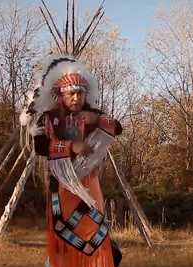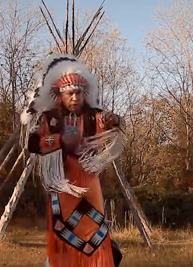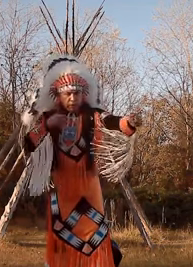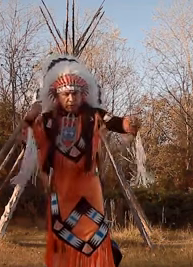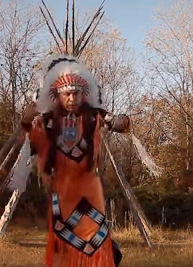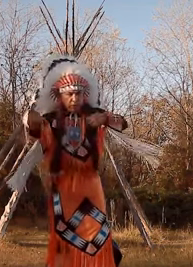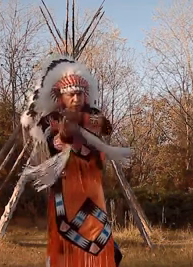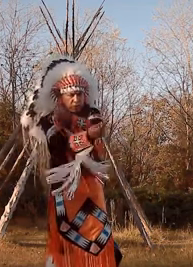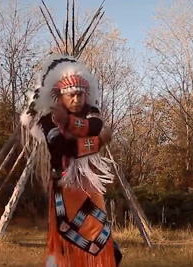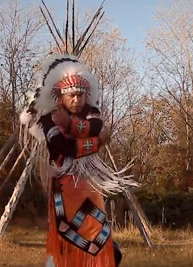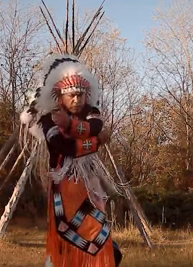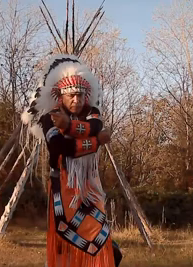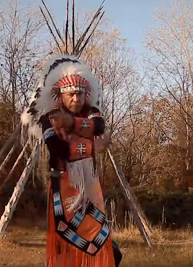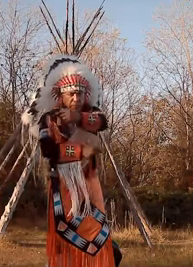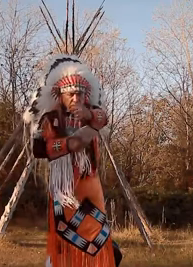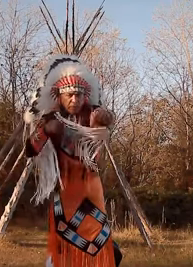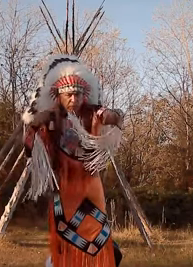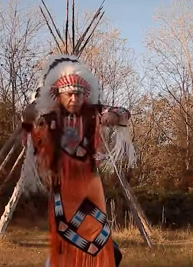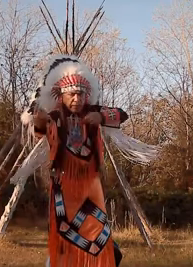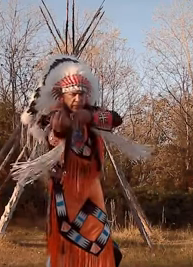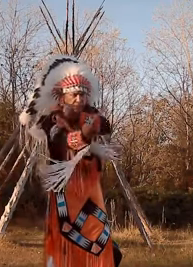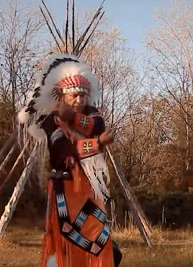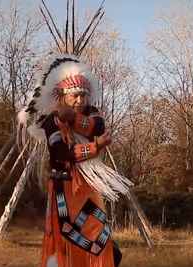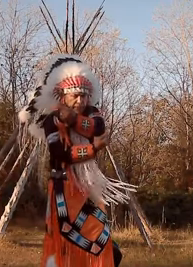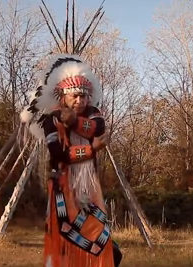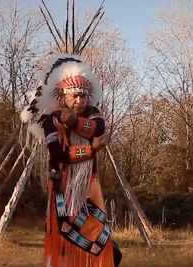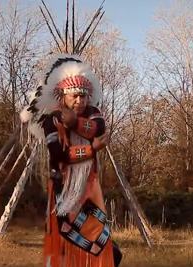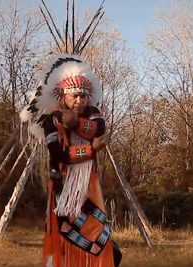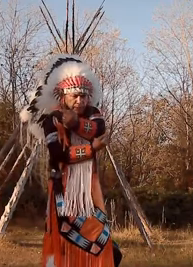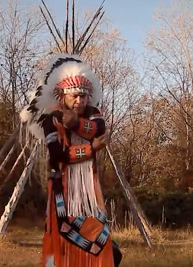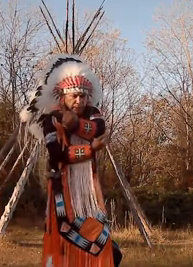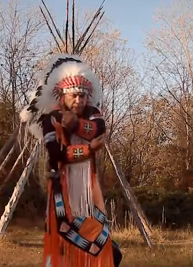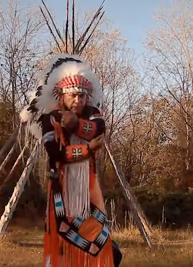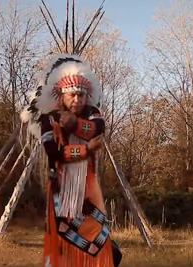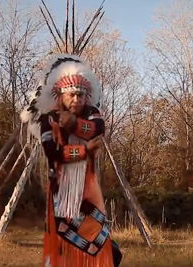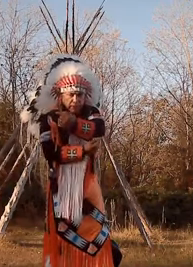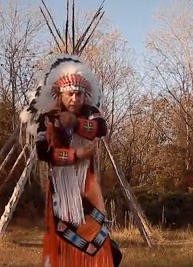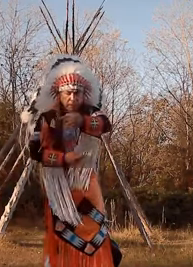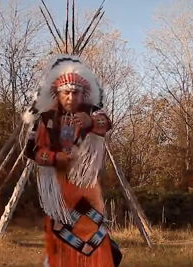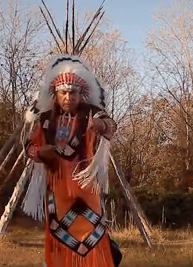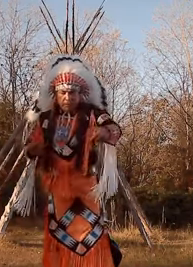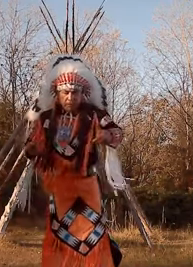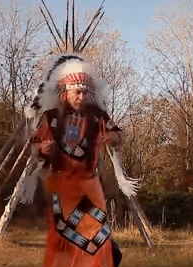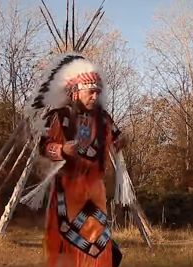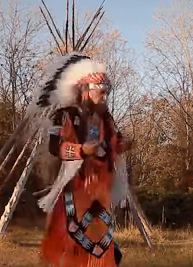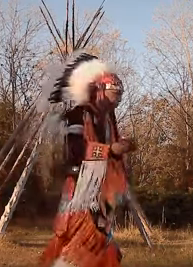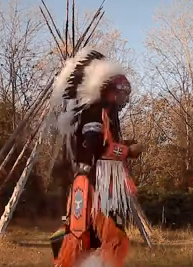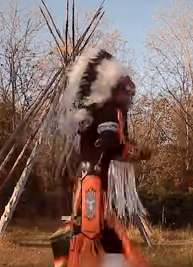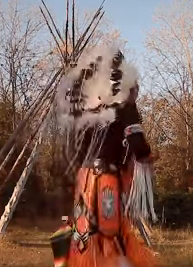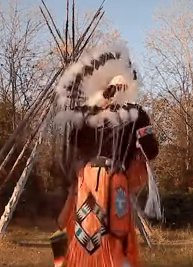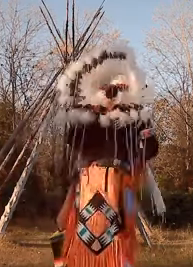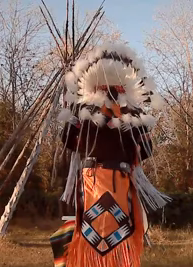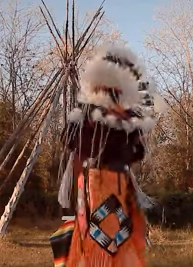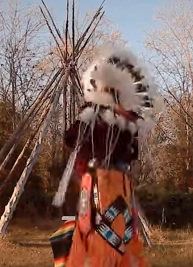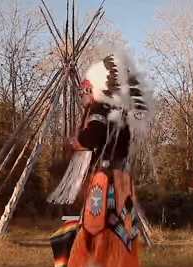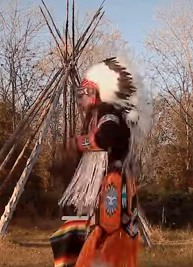do that, turn that around like this, see, not meaning for you to turn around like this,